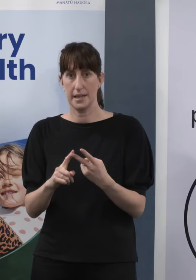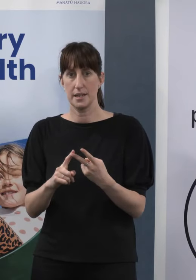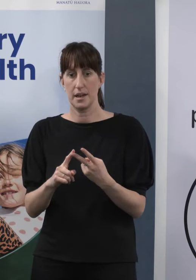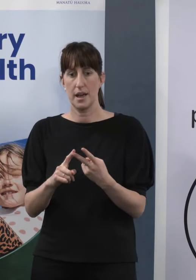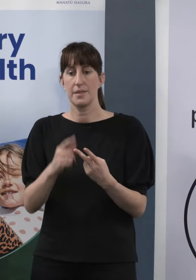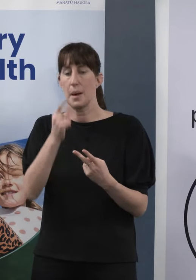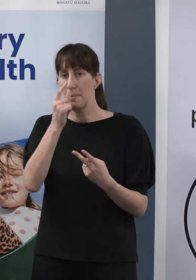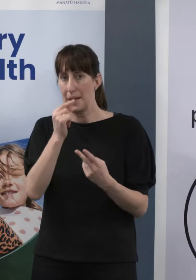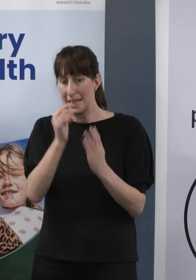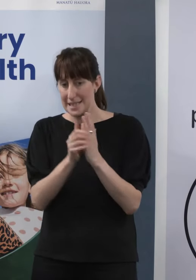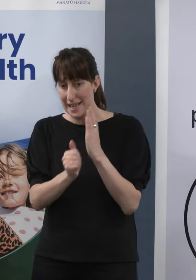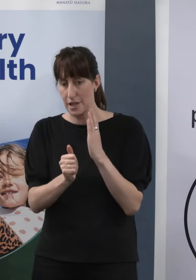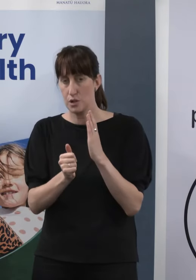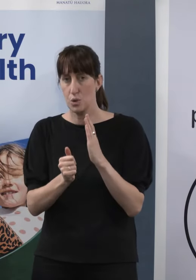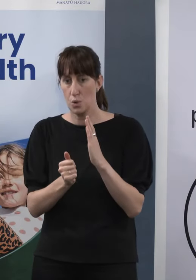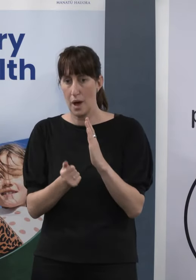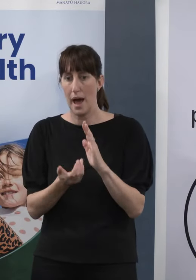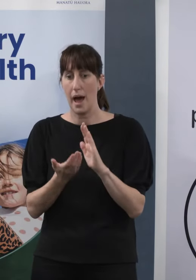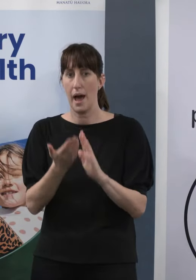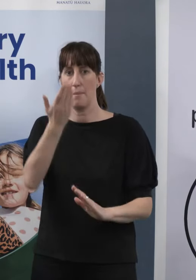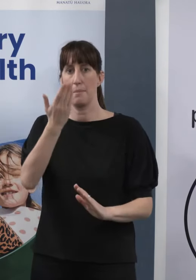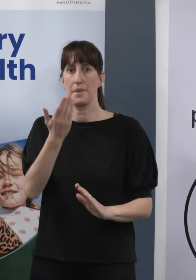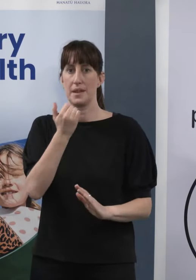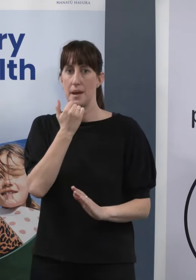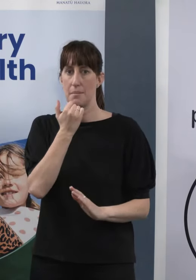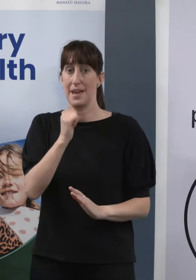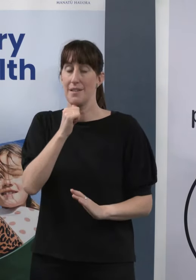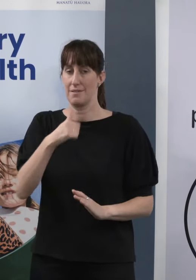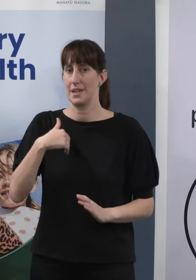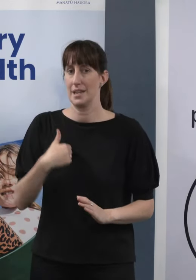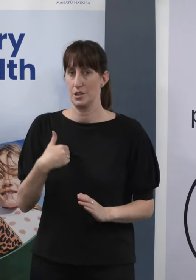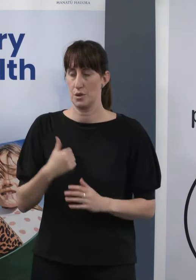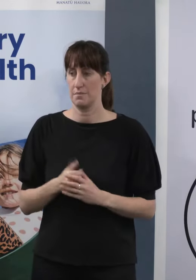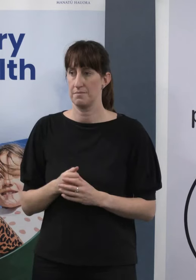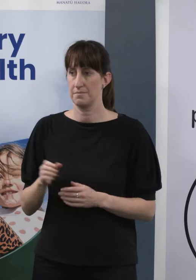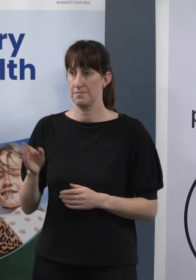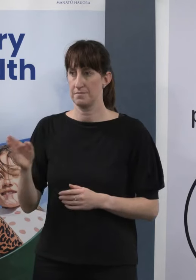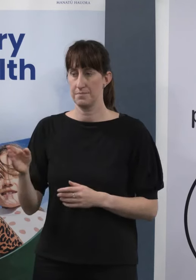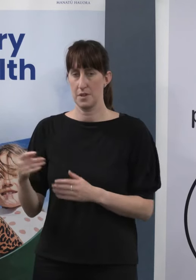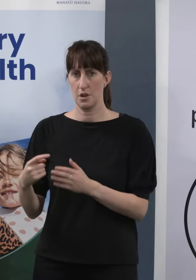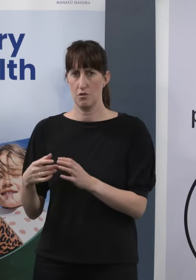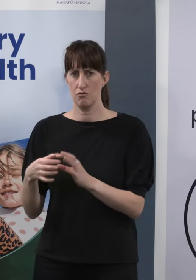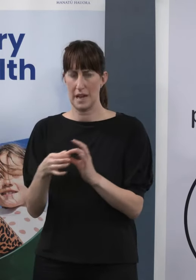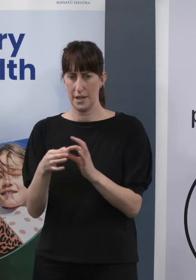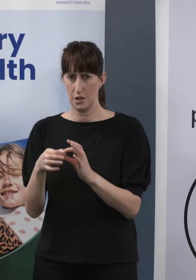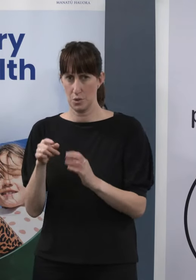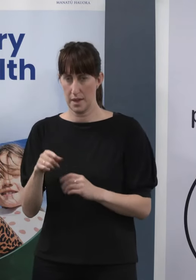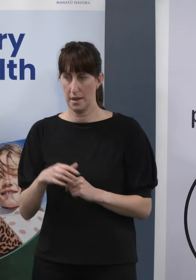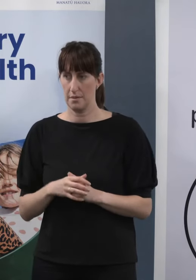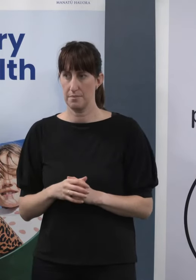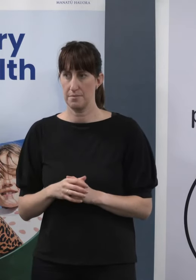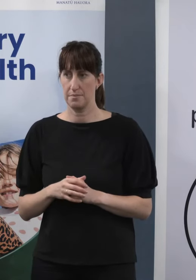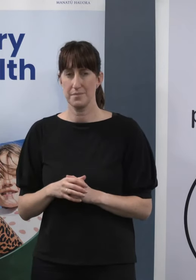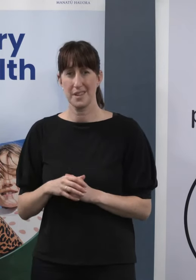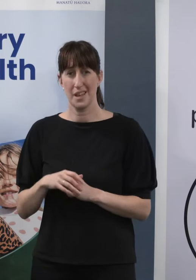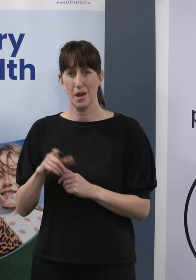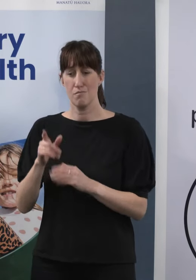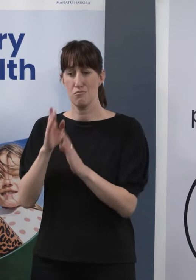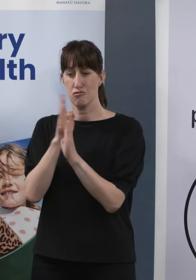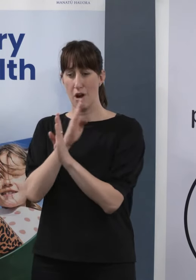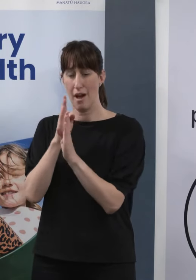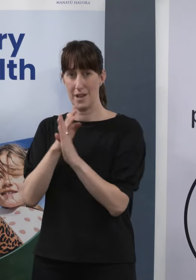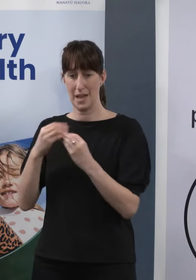scale up if or when that is needed over coming months. So just related to that, mean, at a higher level, do you think private provision of